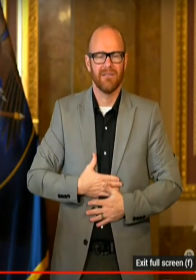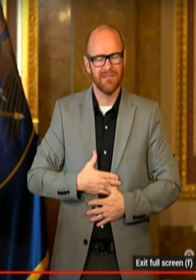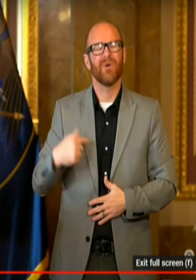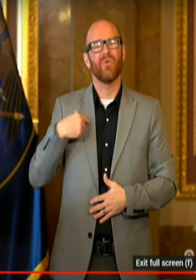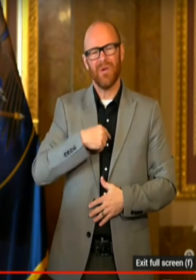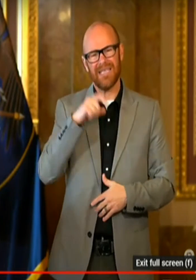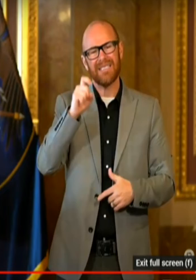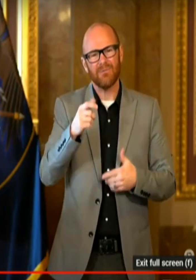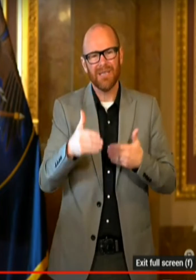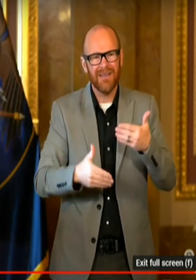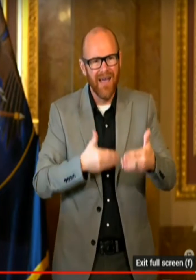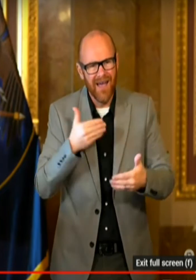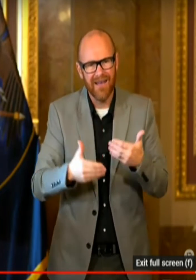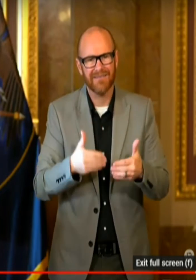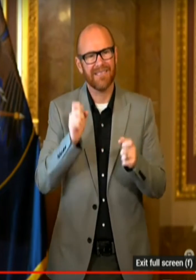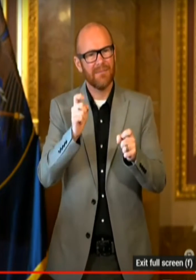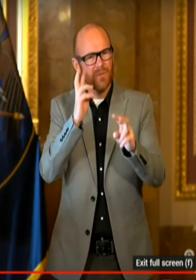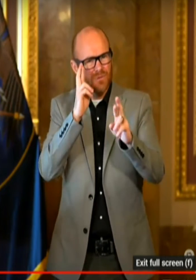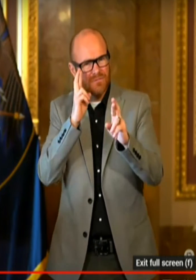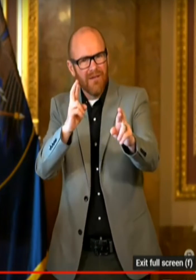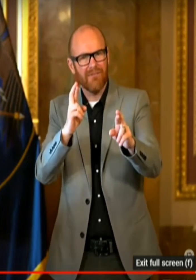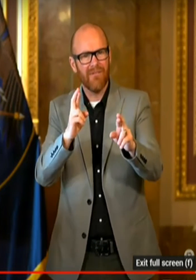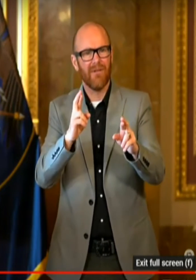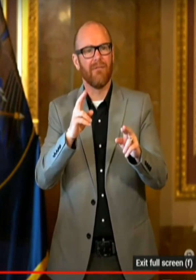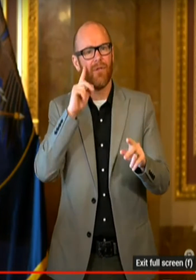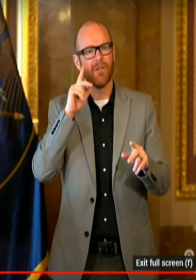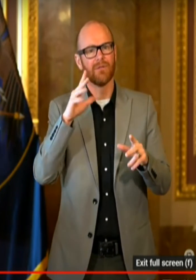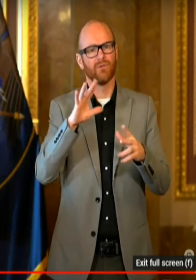and we have to be respectful of the choices that people make.